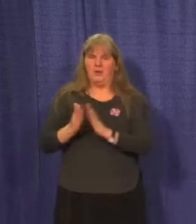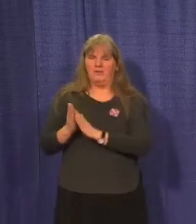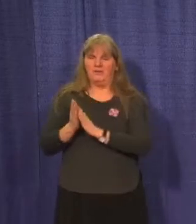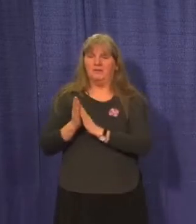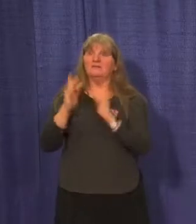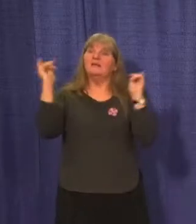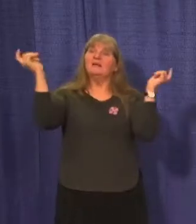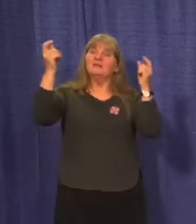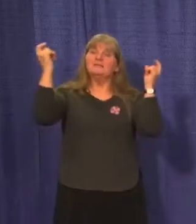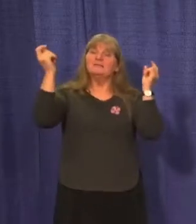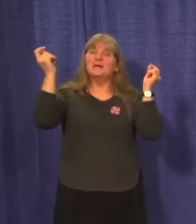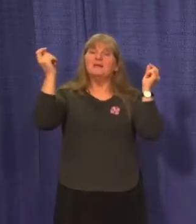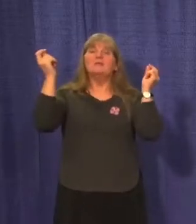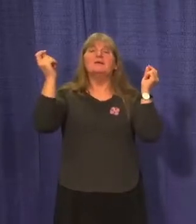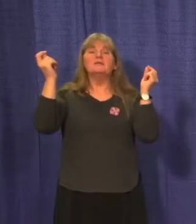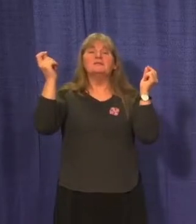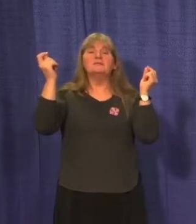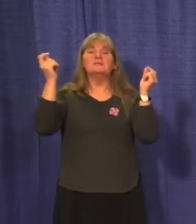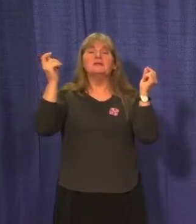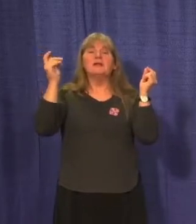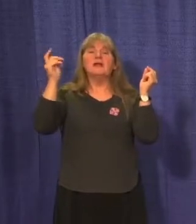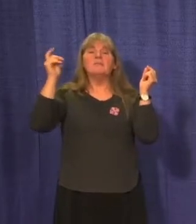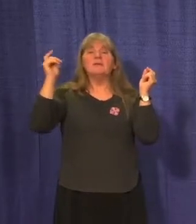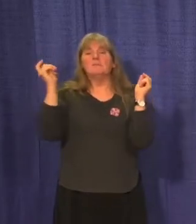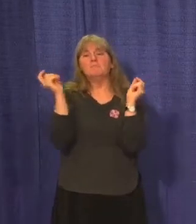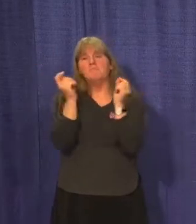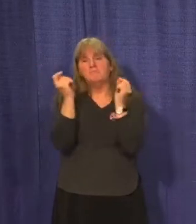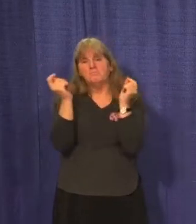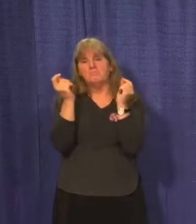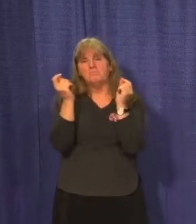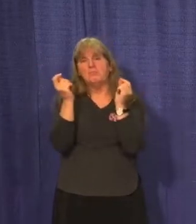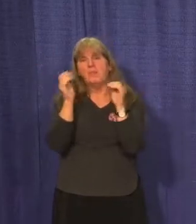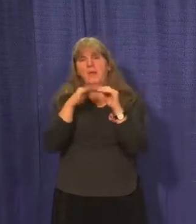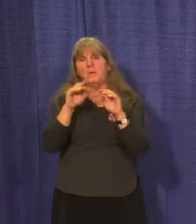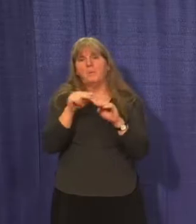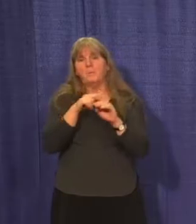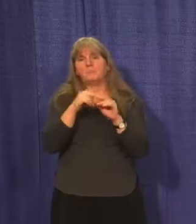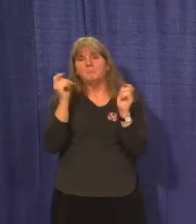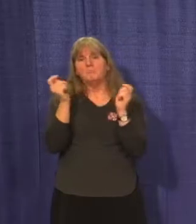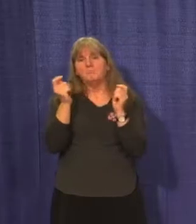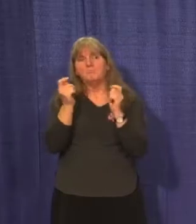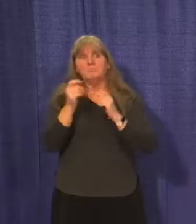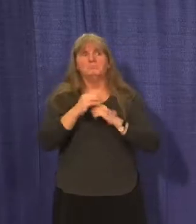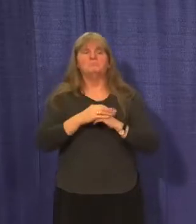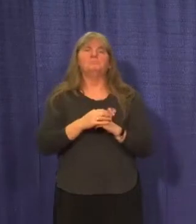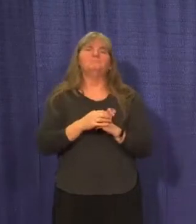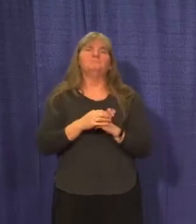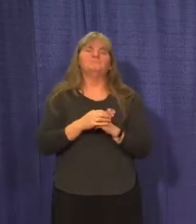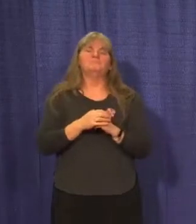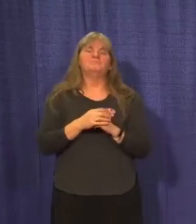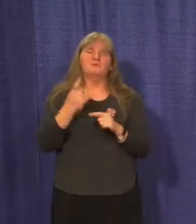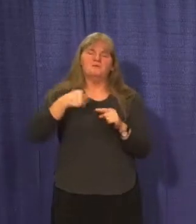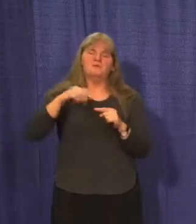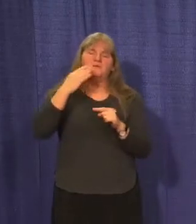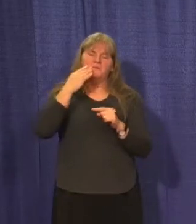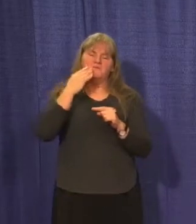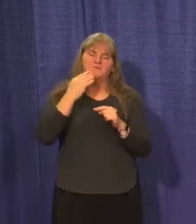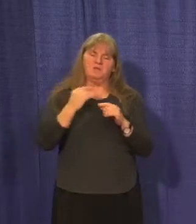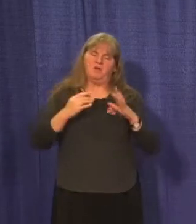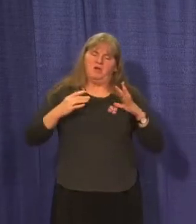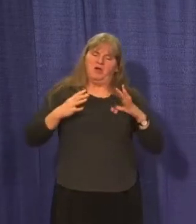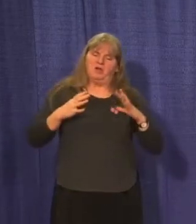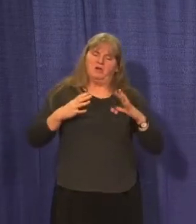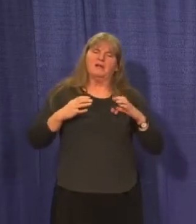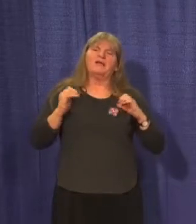will be perhaps held with a little less cheer than usual. We know that holiday gatherings have the